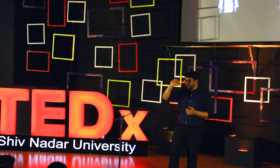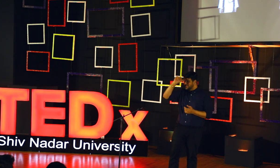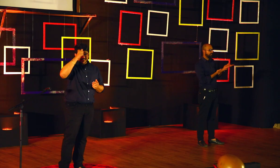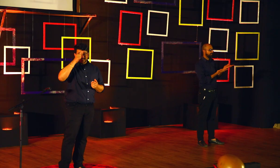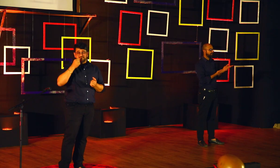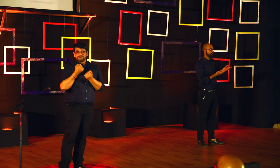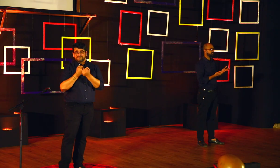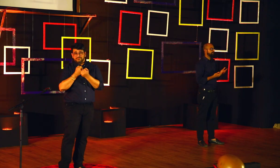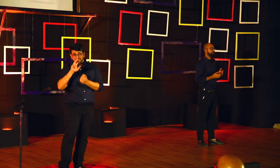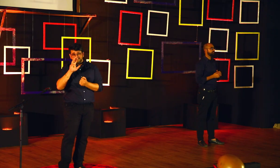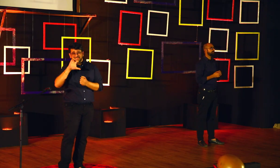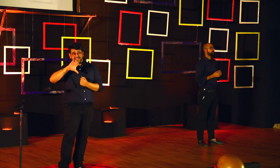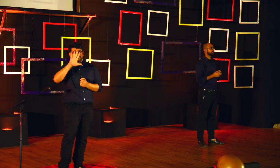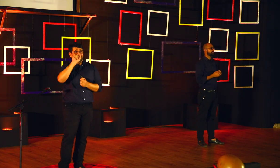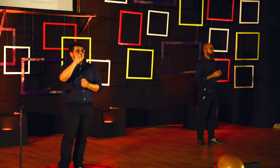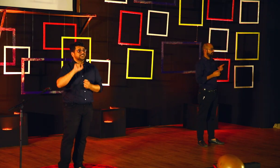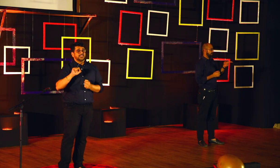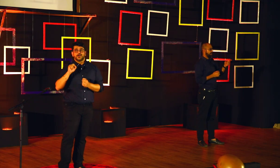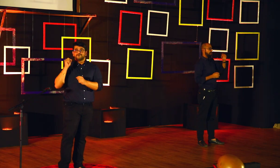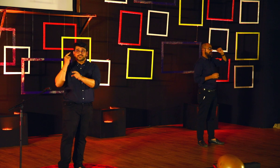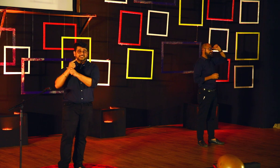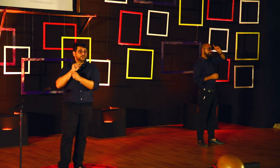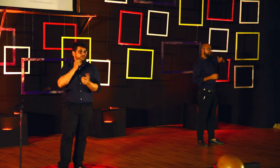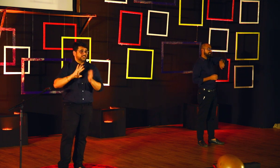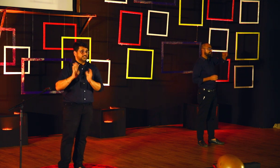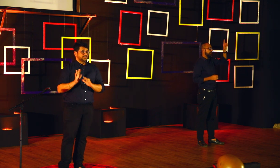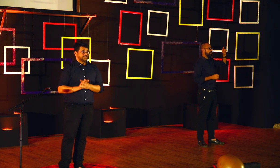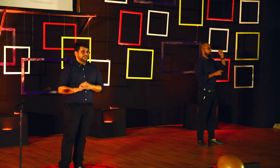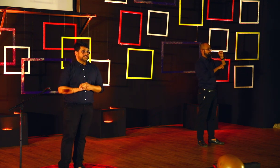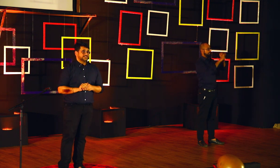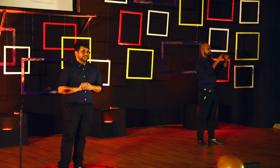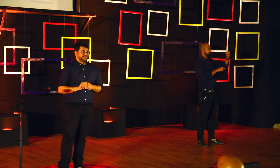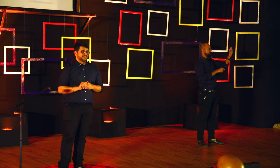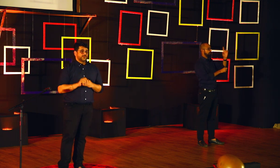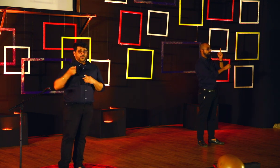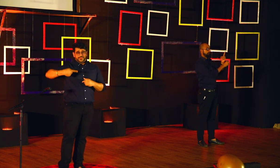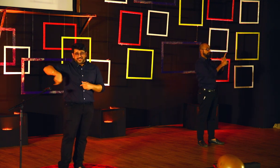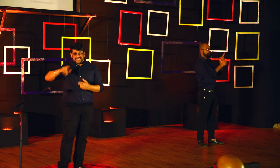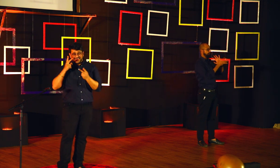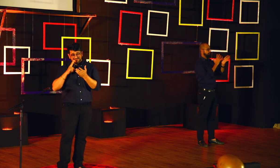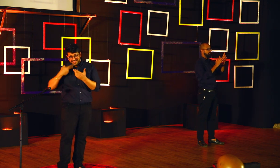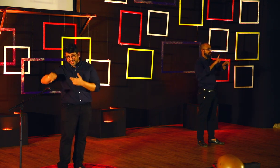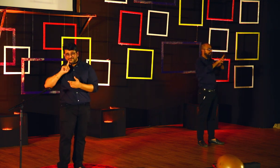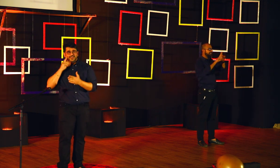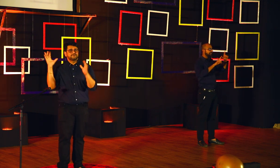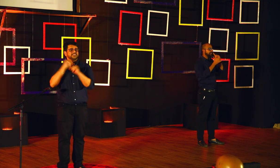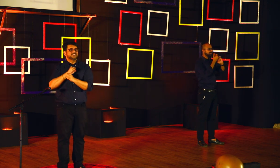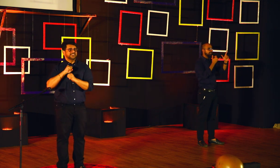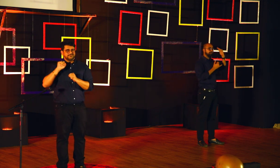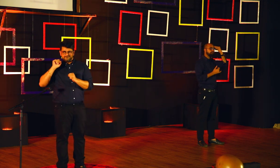And all over India, 95% of the teachers do not use sign language. And these children, you know, they